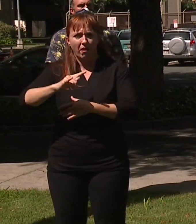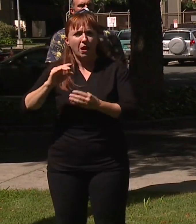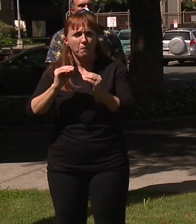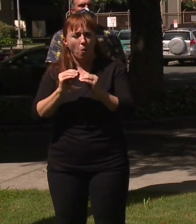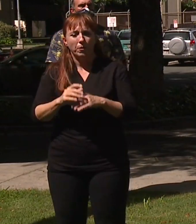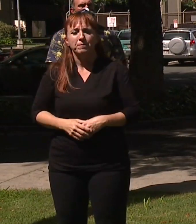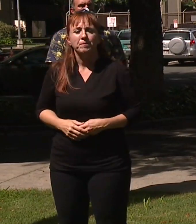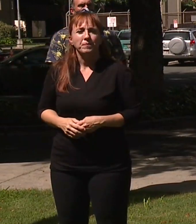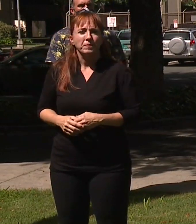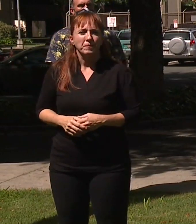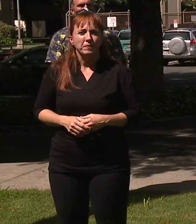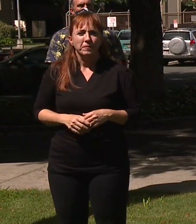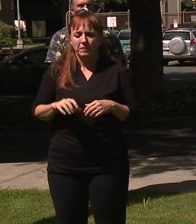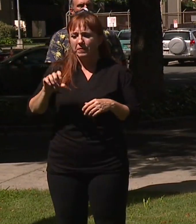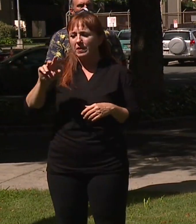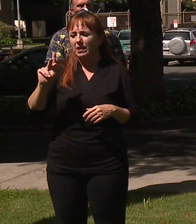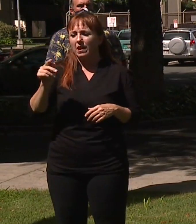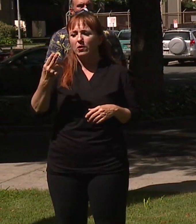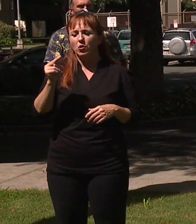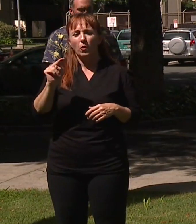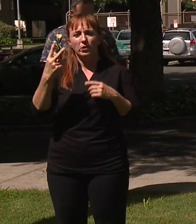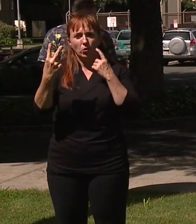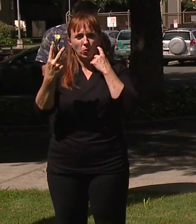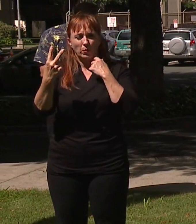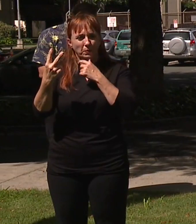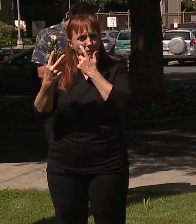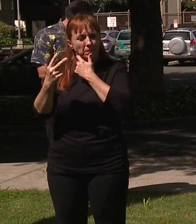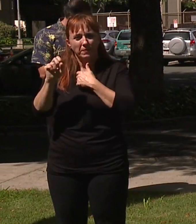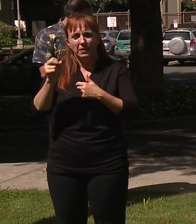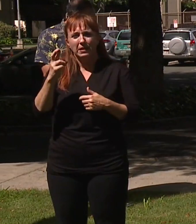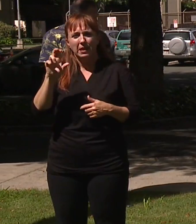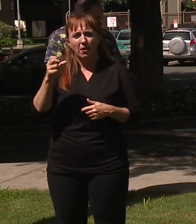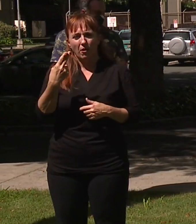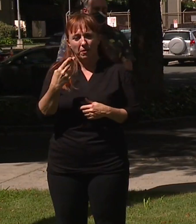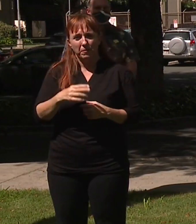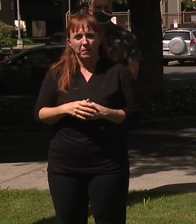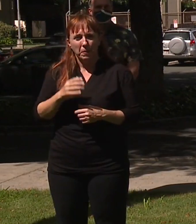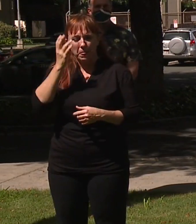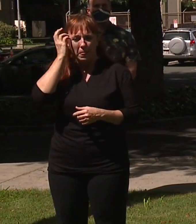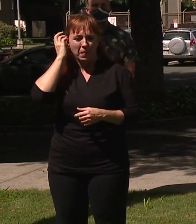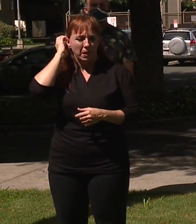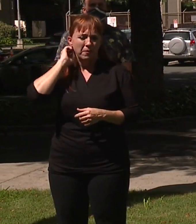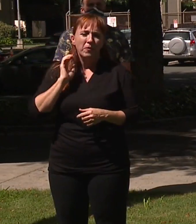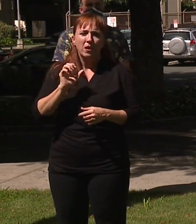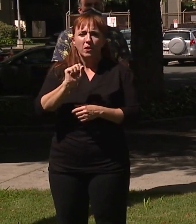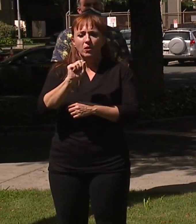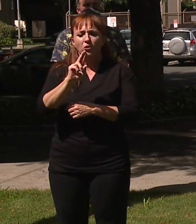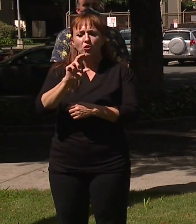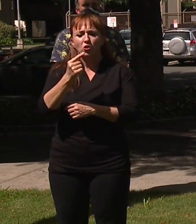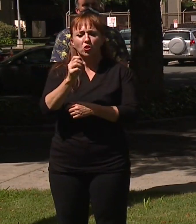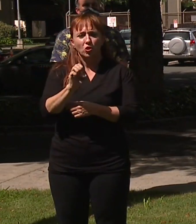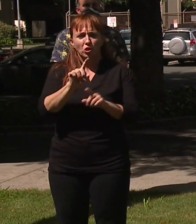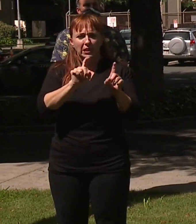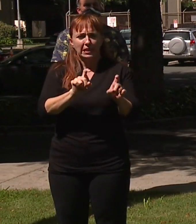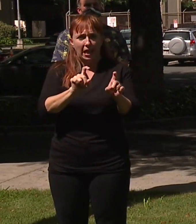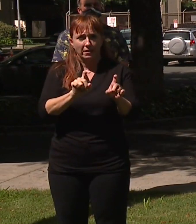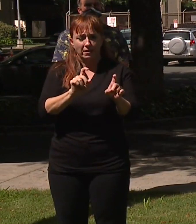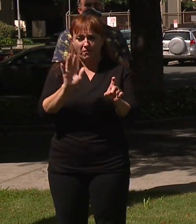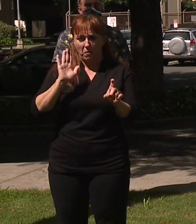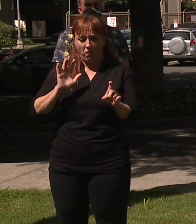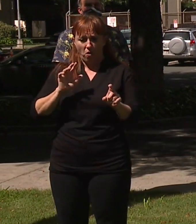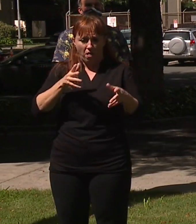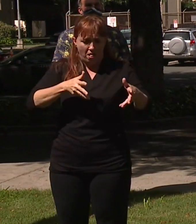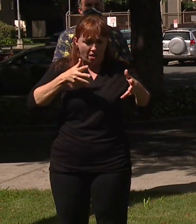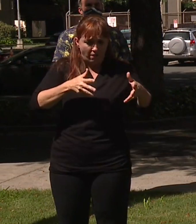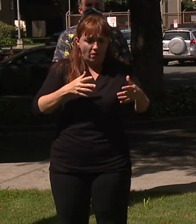A follow-up from Sarah Madison, KHON, to asking if you're using the remaining surge tests for the community rather than